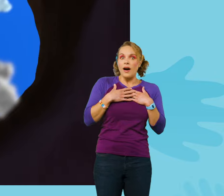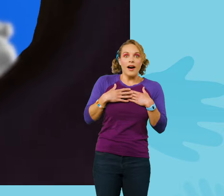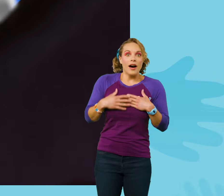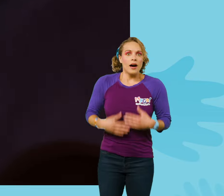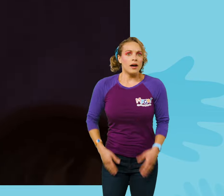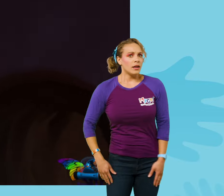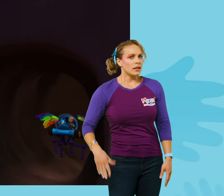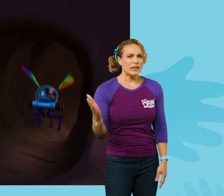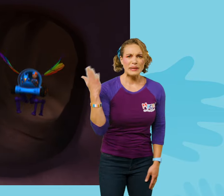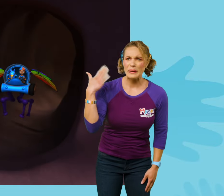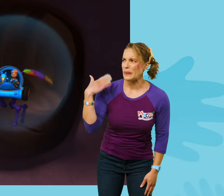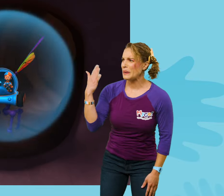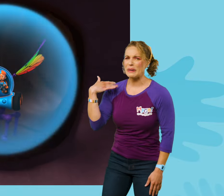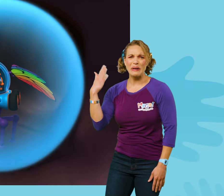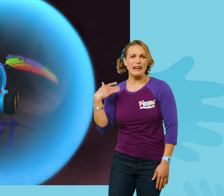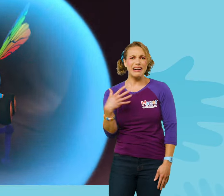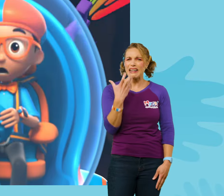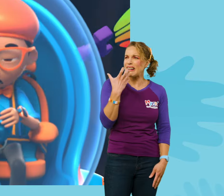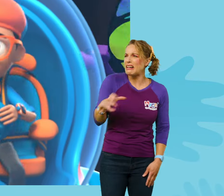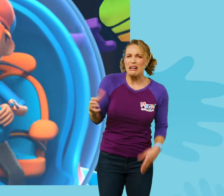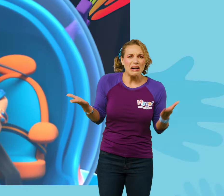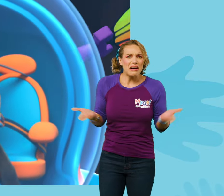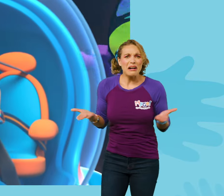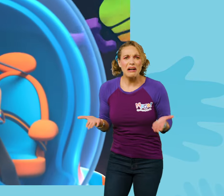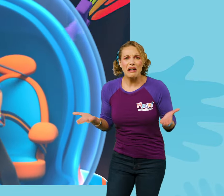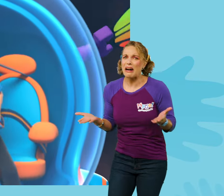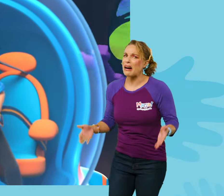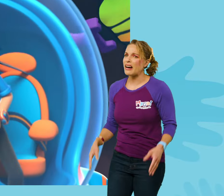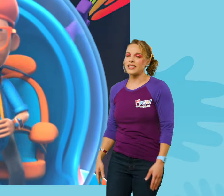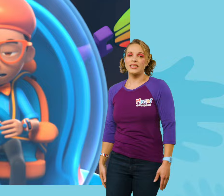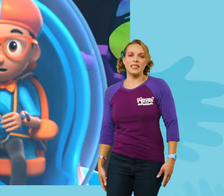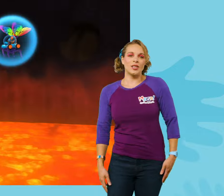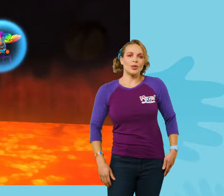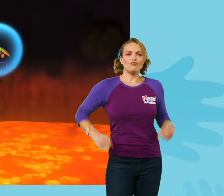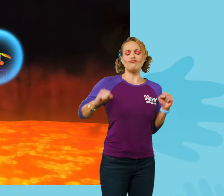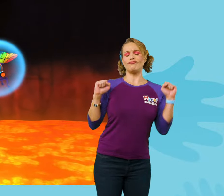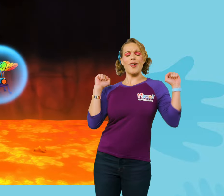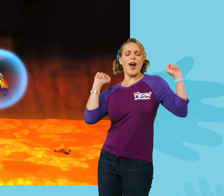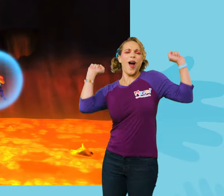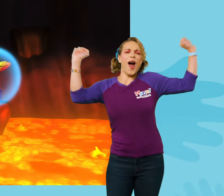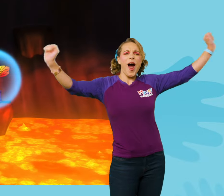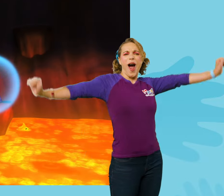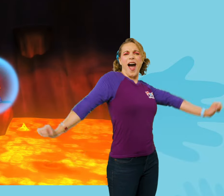Whoa-ho-ho! Whoa! It sure is hot in here! Whoa-ho-ho!